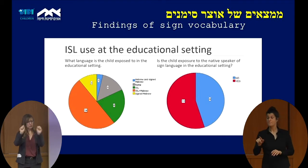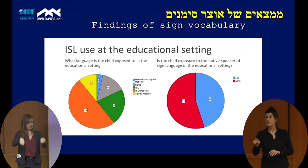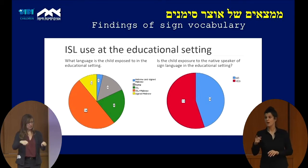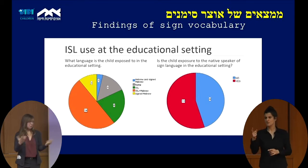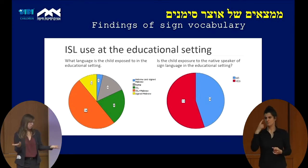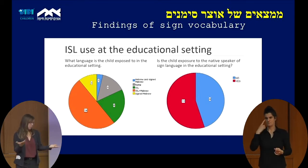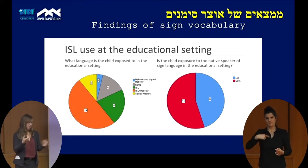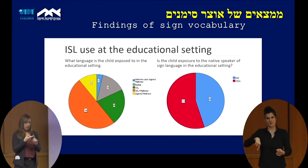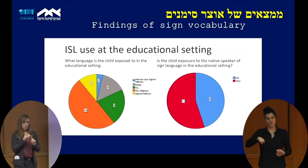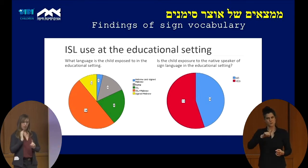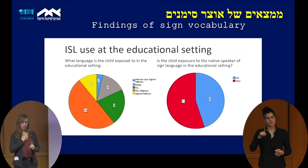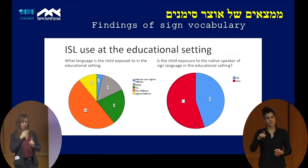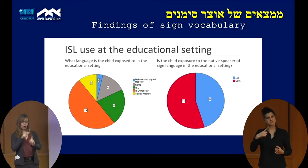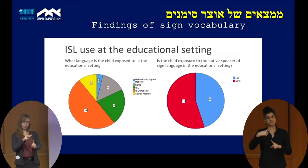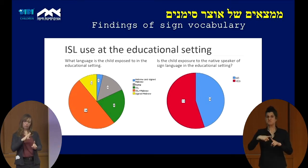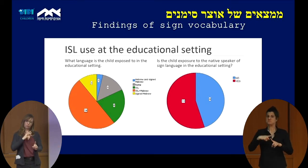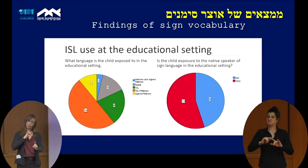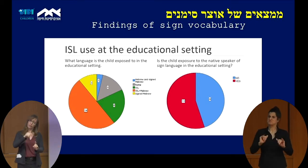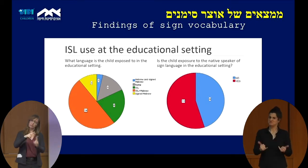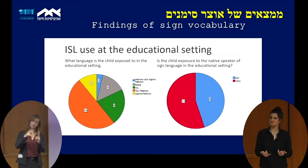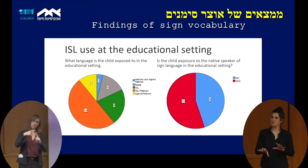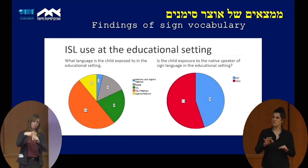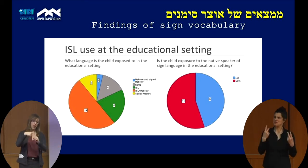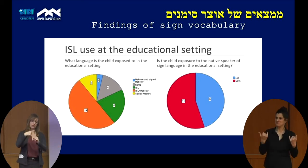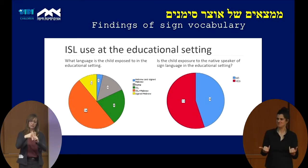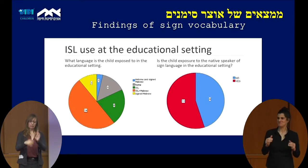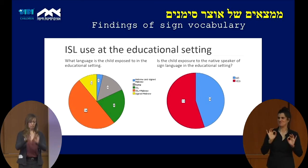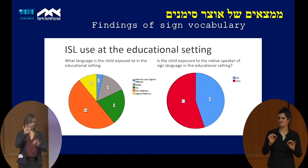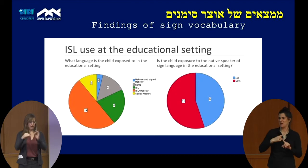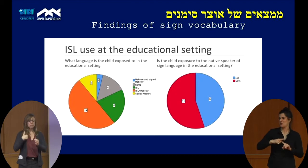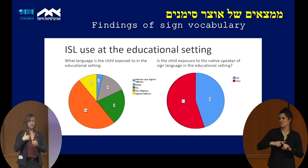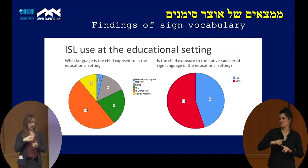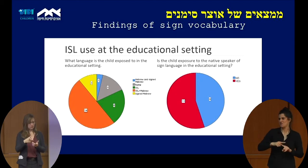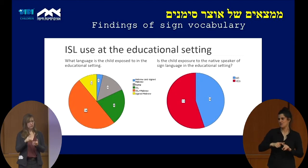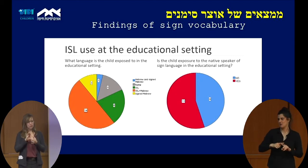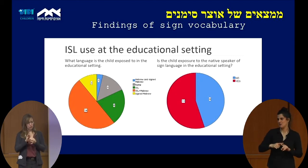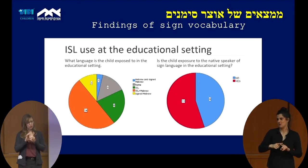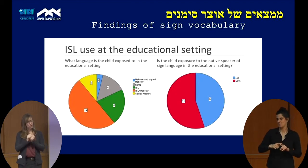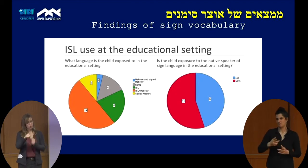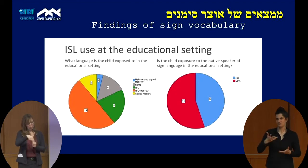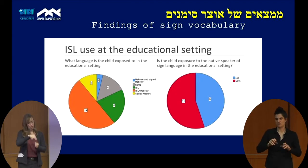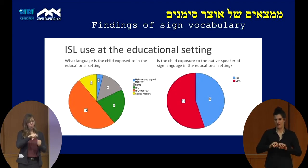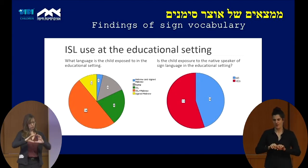eyes, this is a positive findings with regards to the population we are exploring,